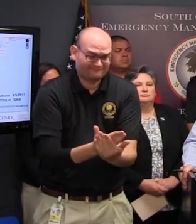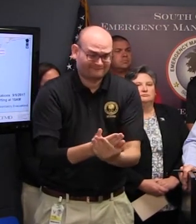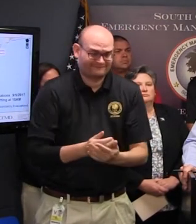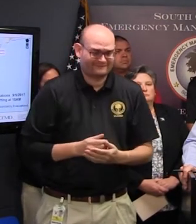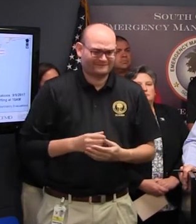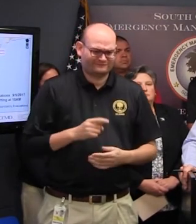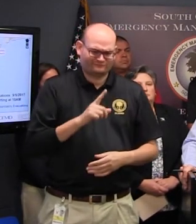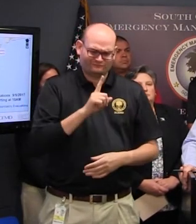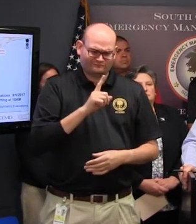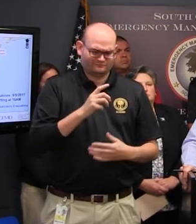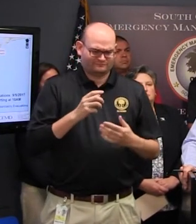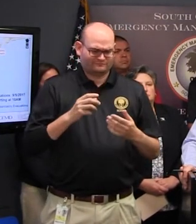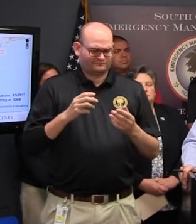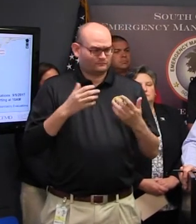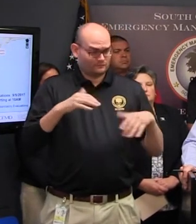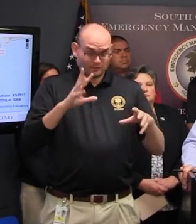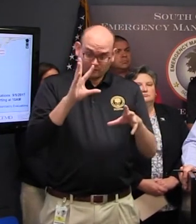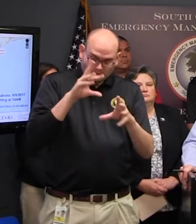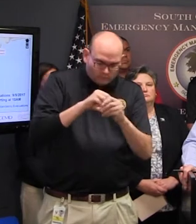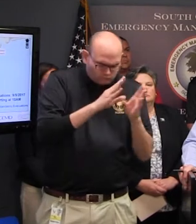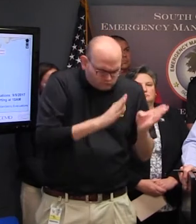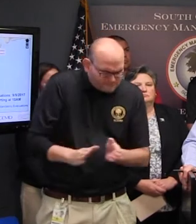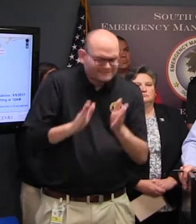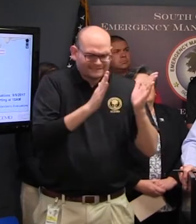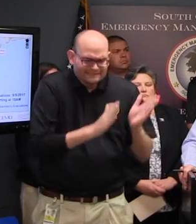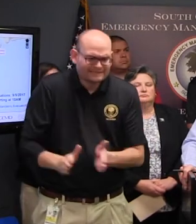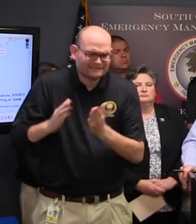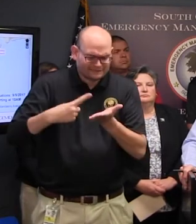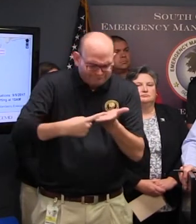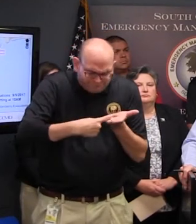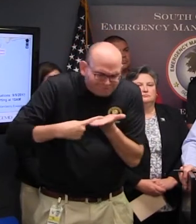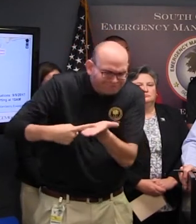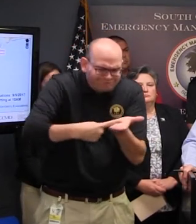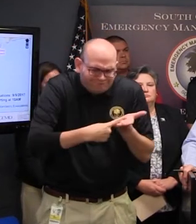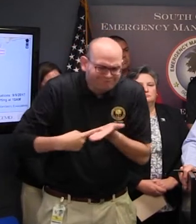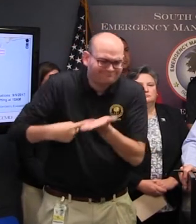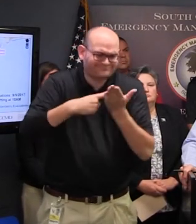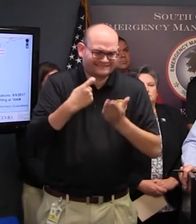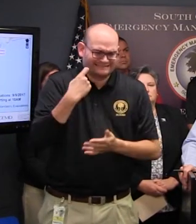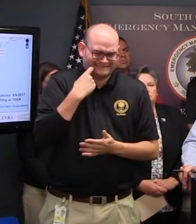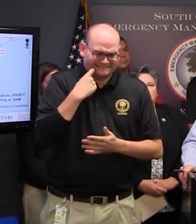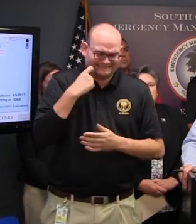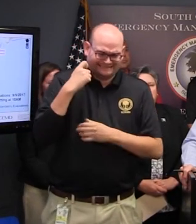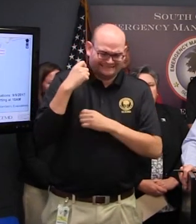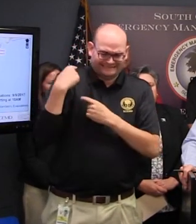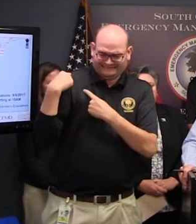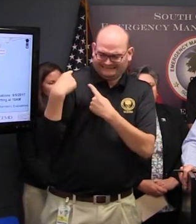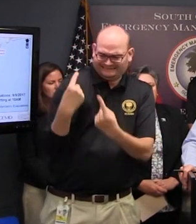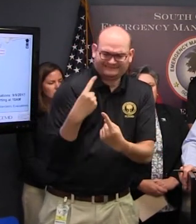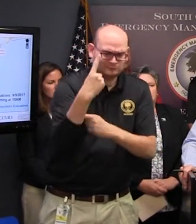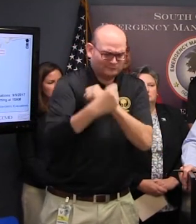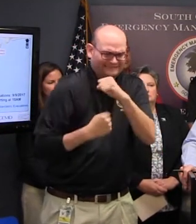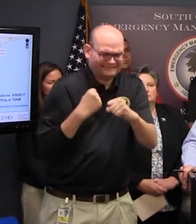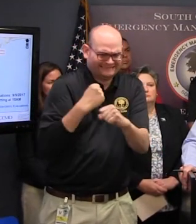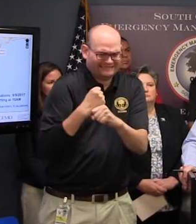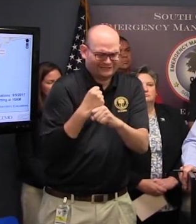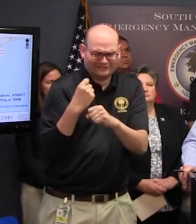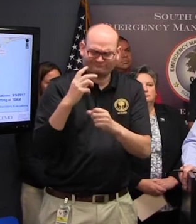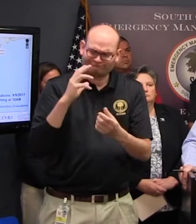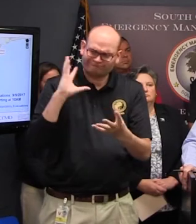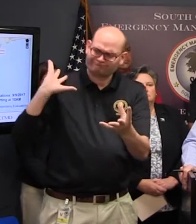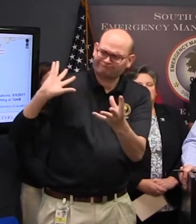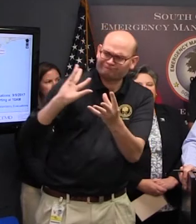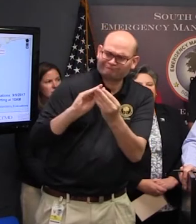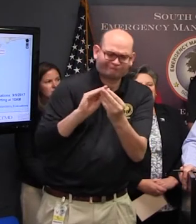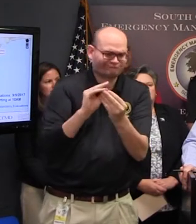a lot of preparation because we've had a lot of experience in the last few years but it's working very well which brings to mind the old